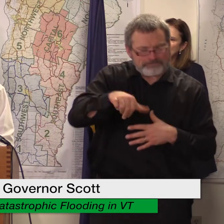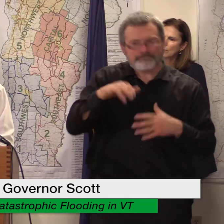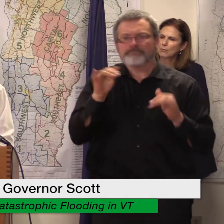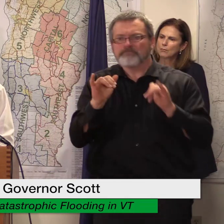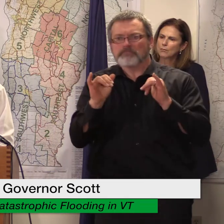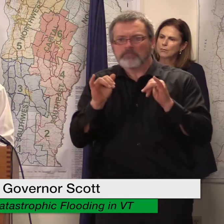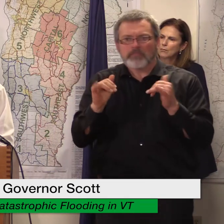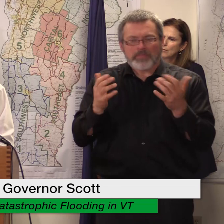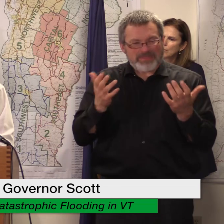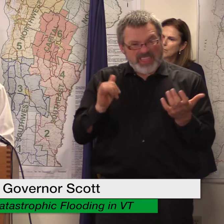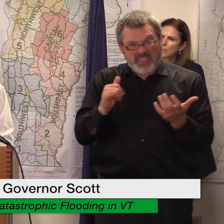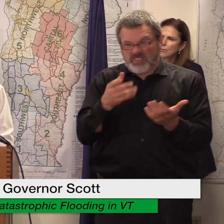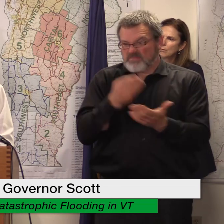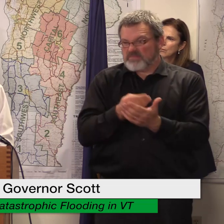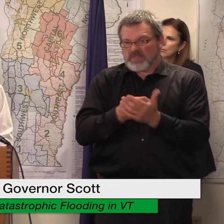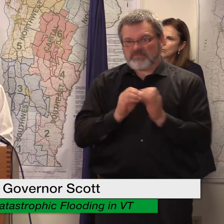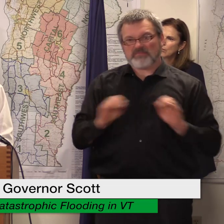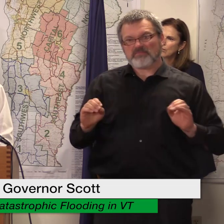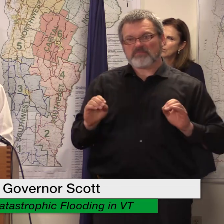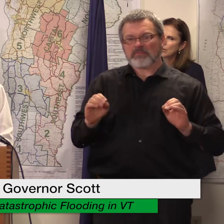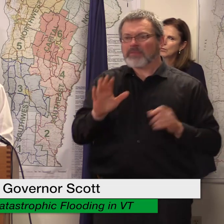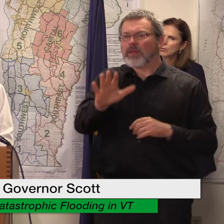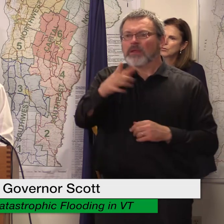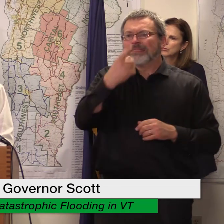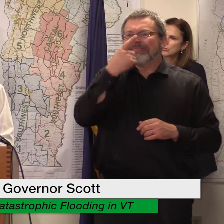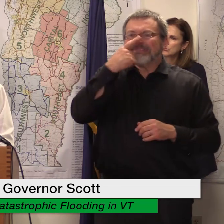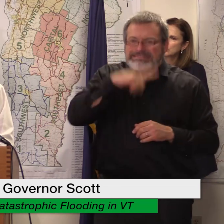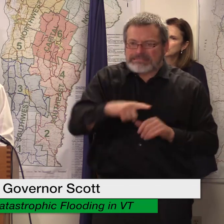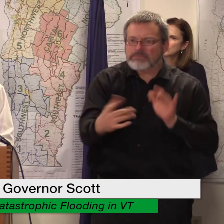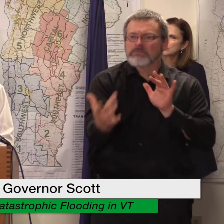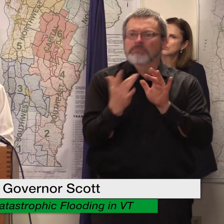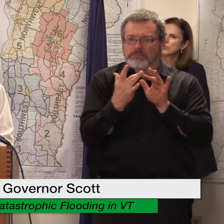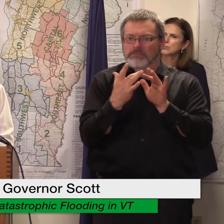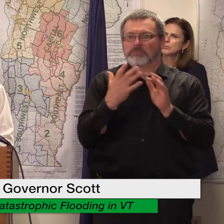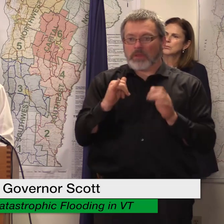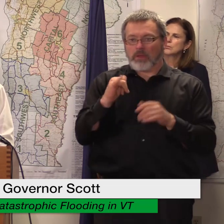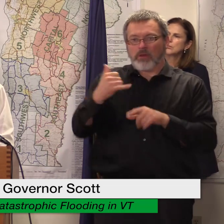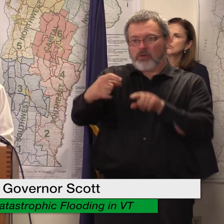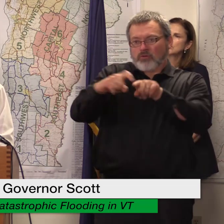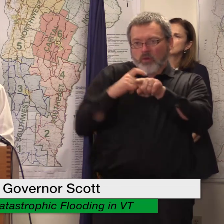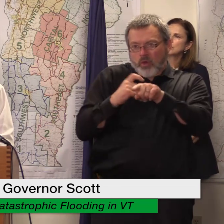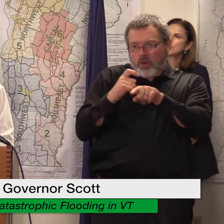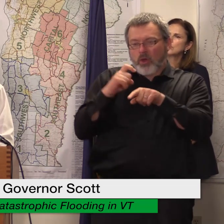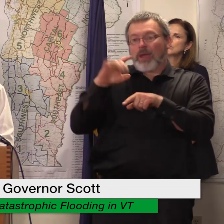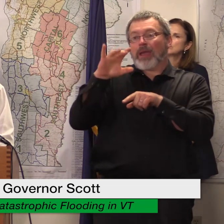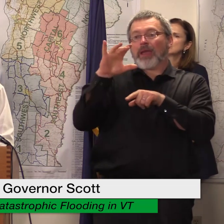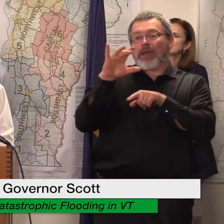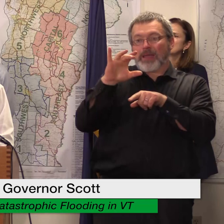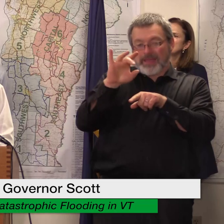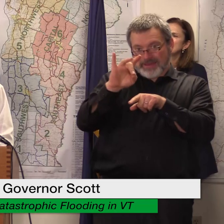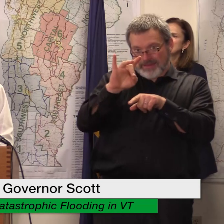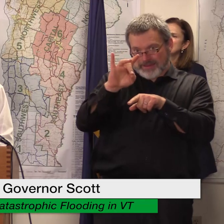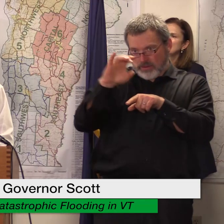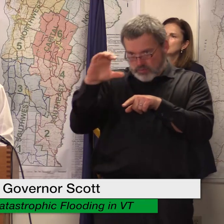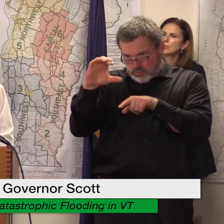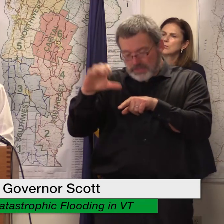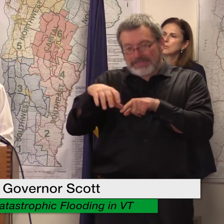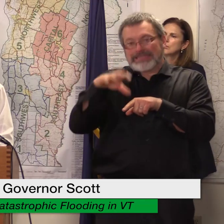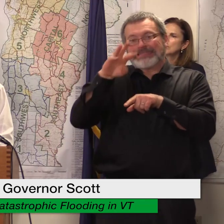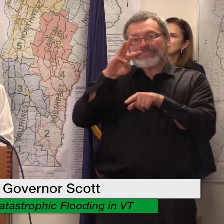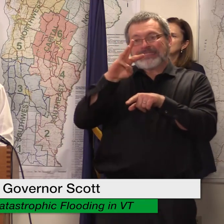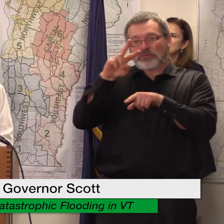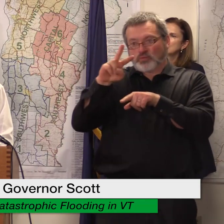assistance from fema please contact us at 1-800-621-3362 or